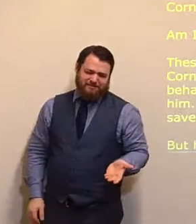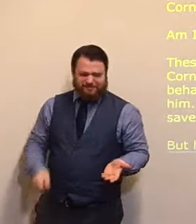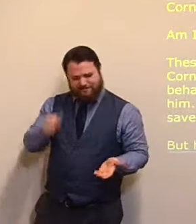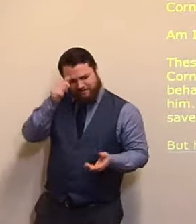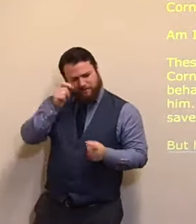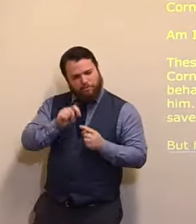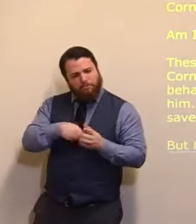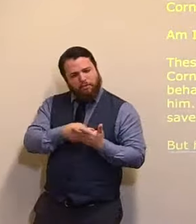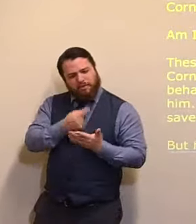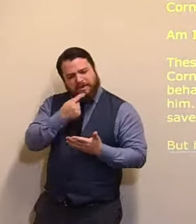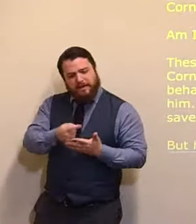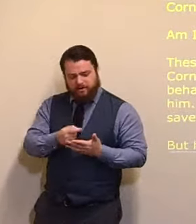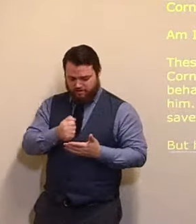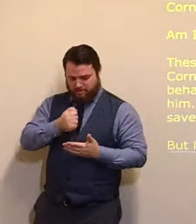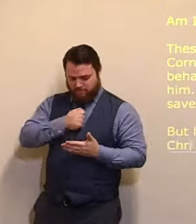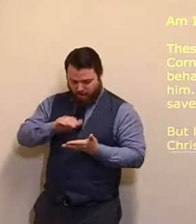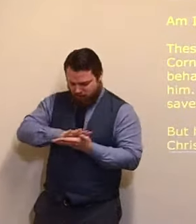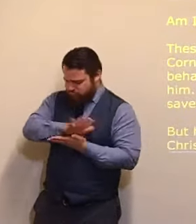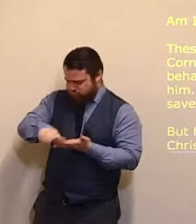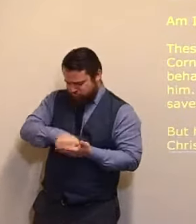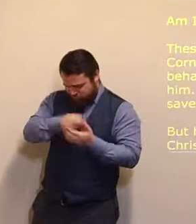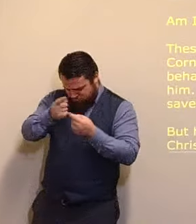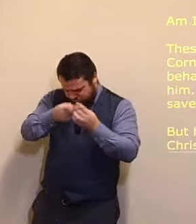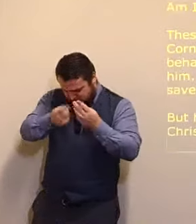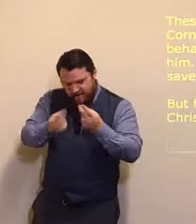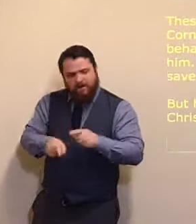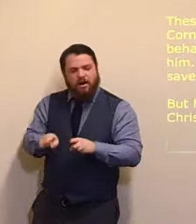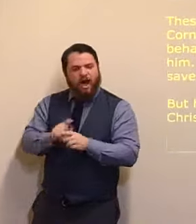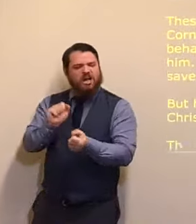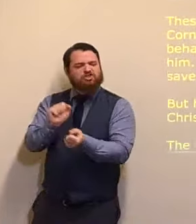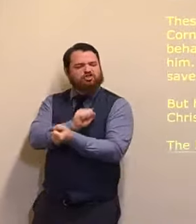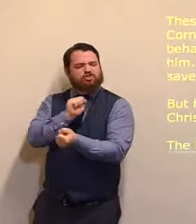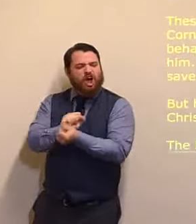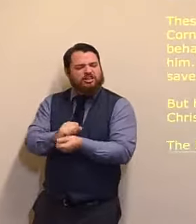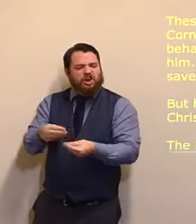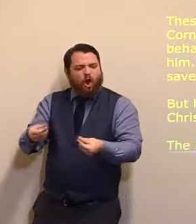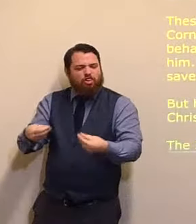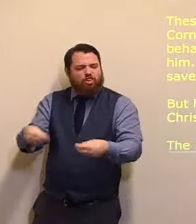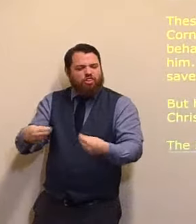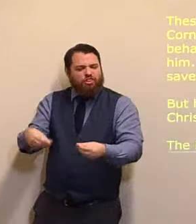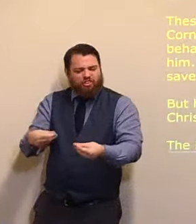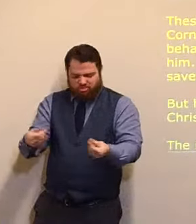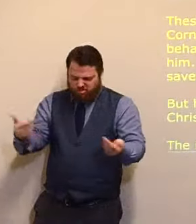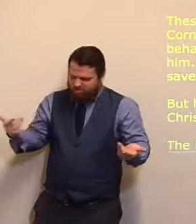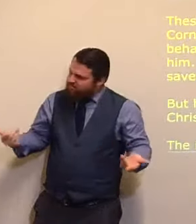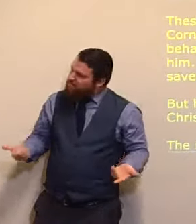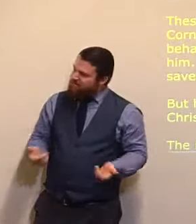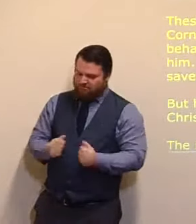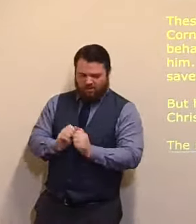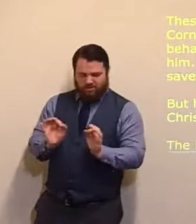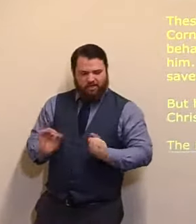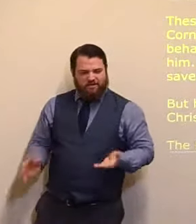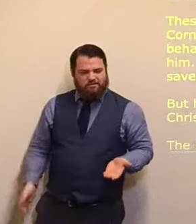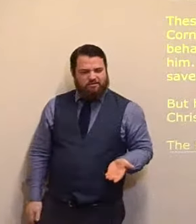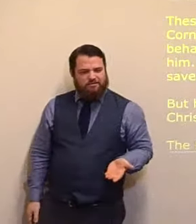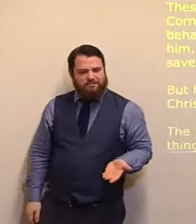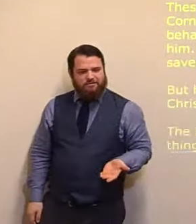You have nothing to pretend, you have nothing to bring, before God, nothing, nothing. So that's why,